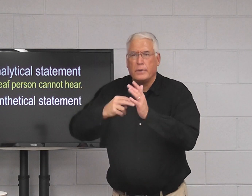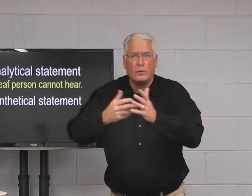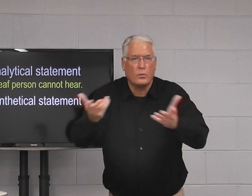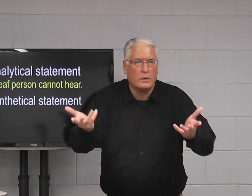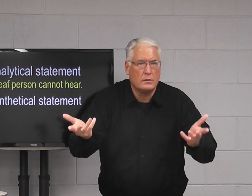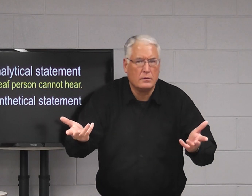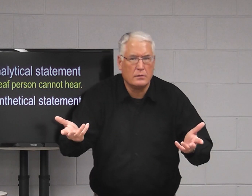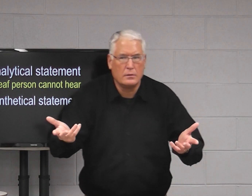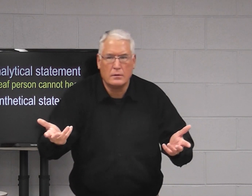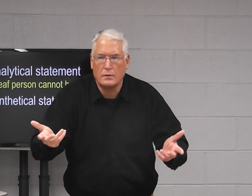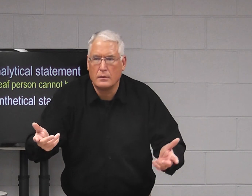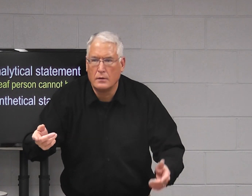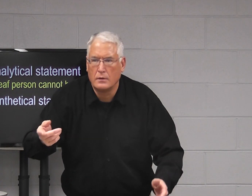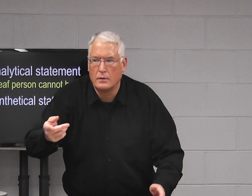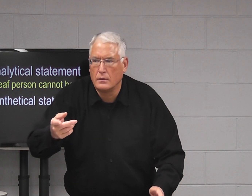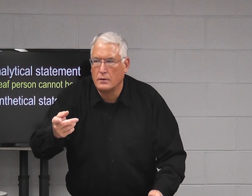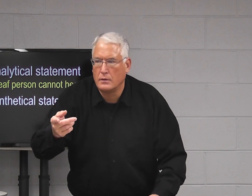A deaf person what does that mean?